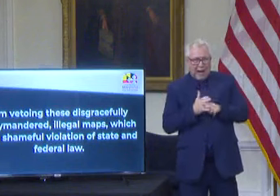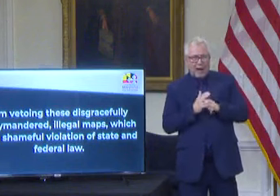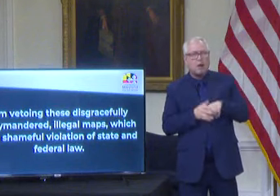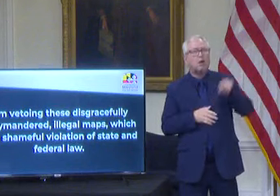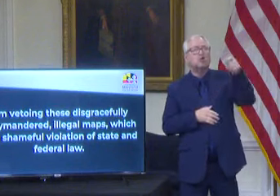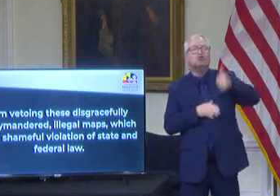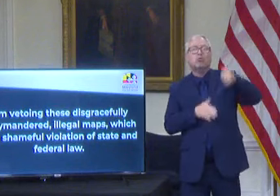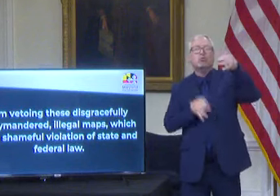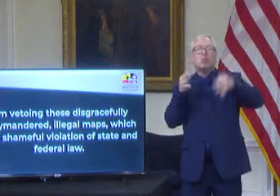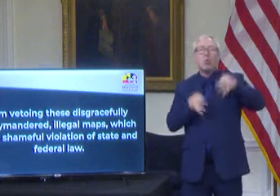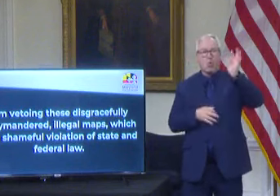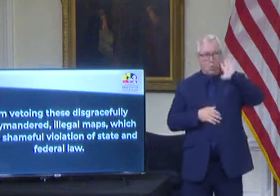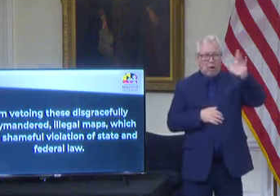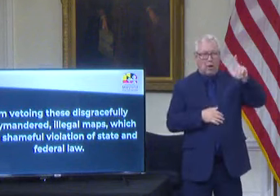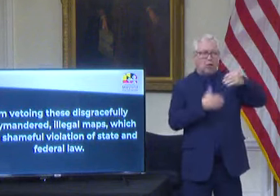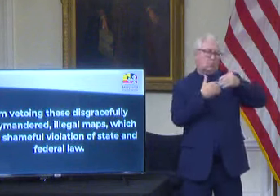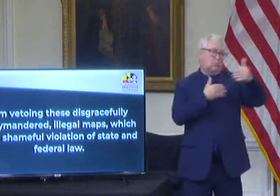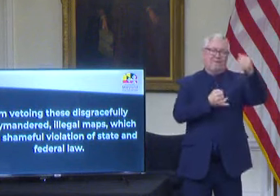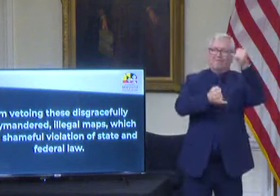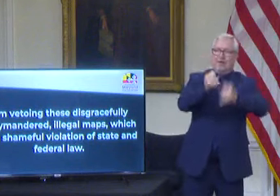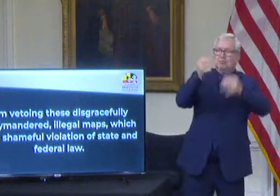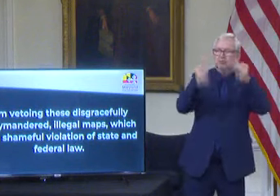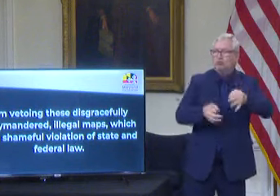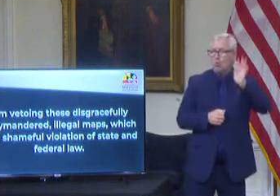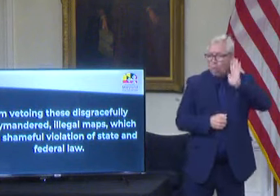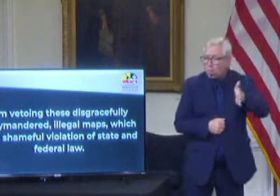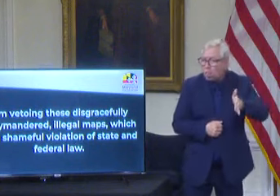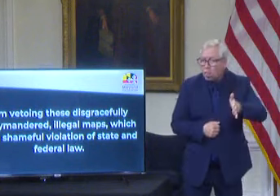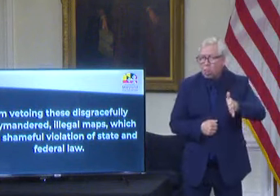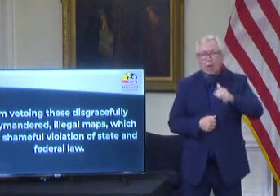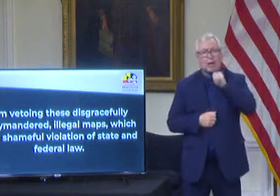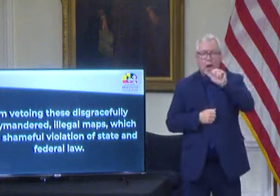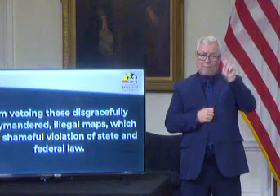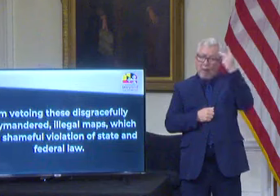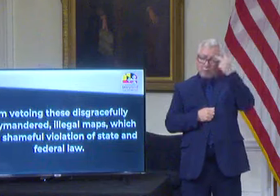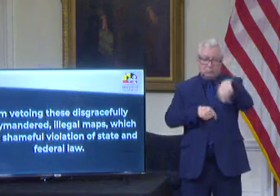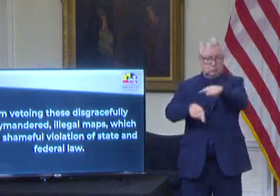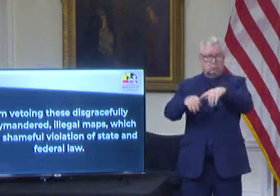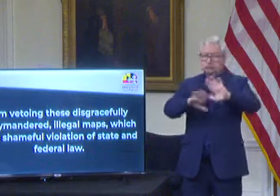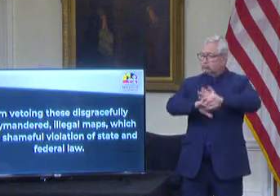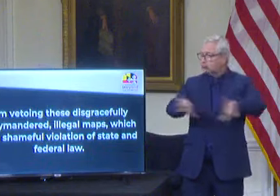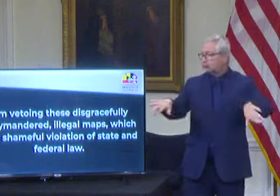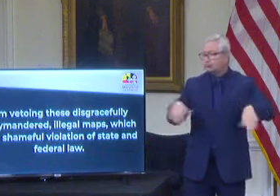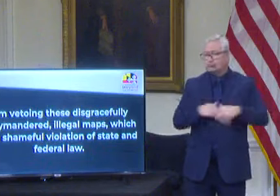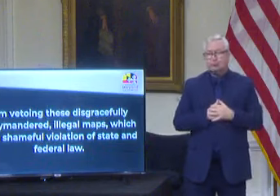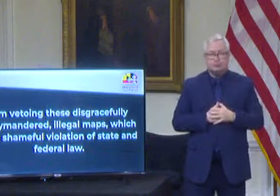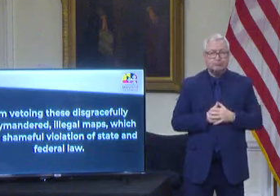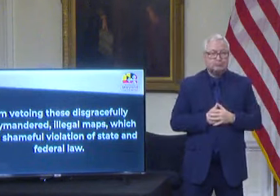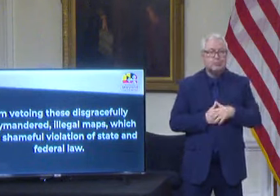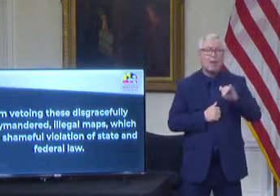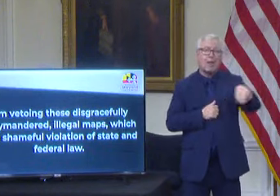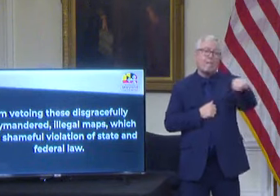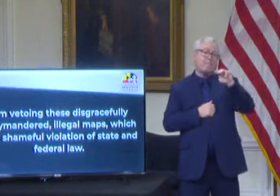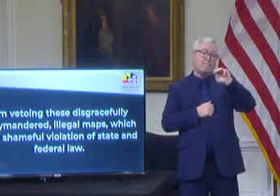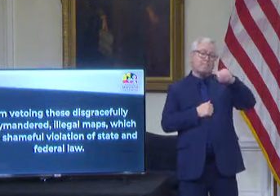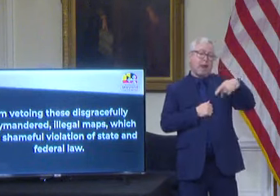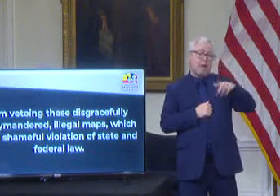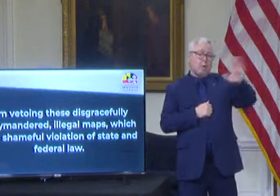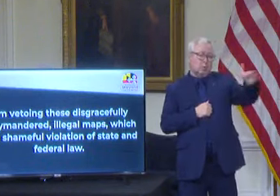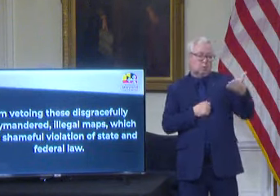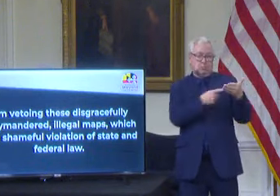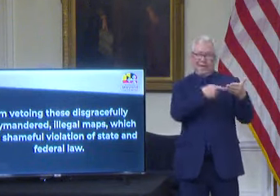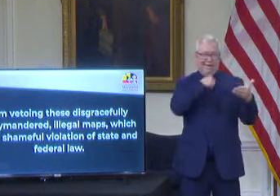final arbiter, not the partisan legislature. These maps cannot and will not stand.